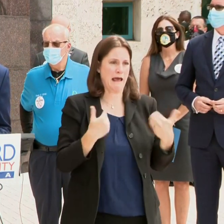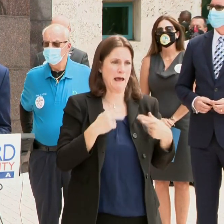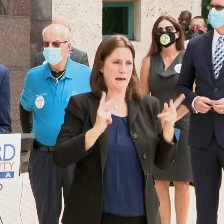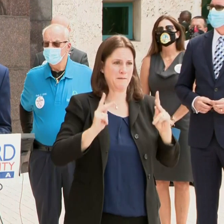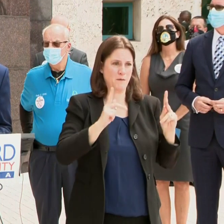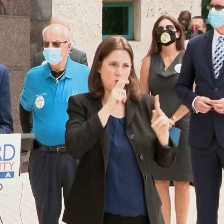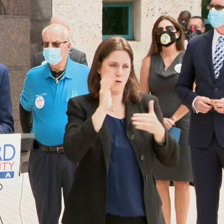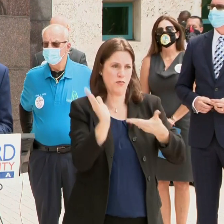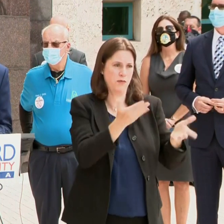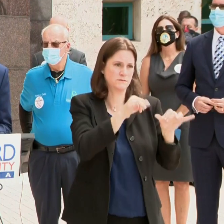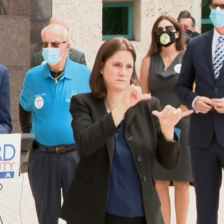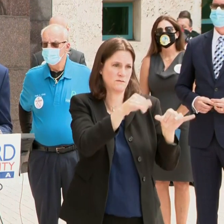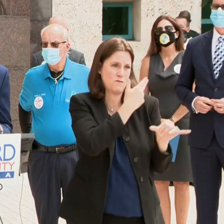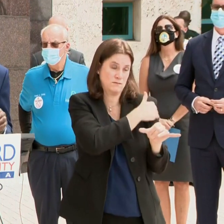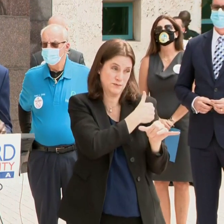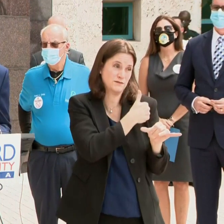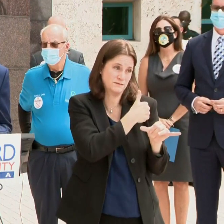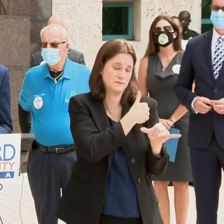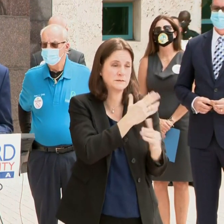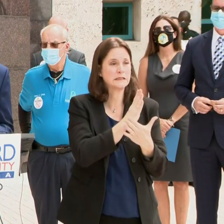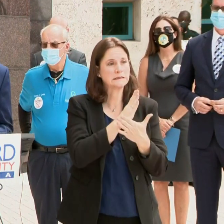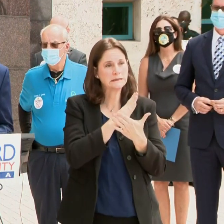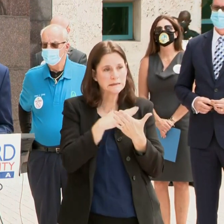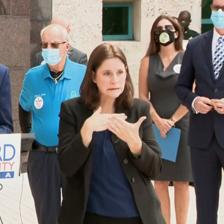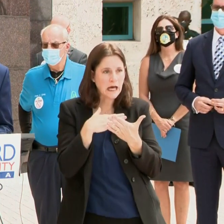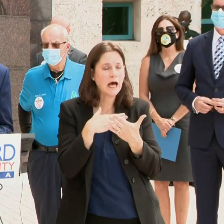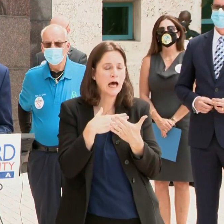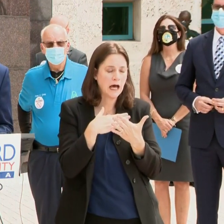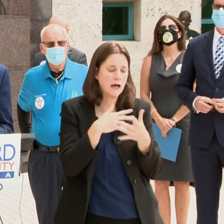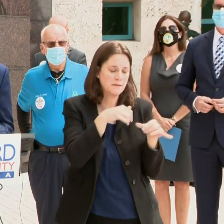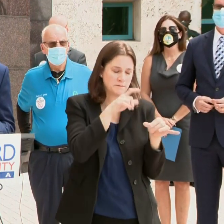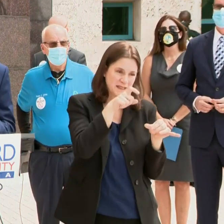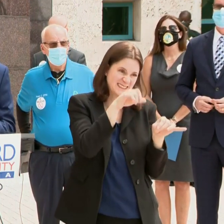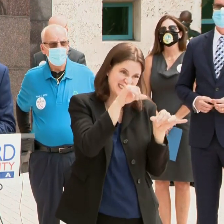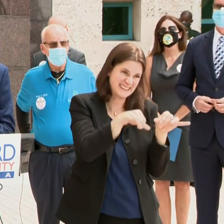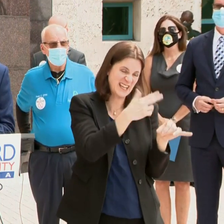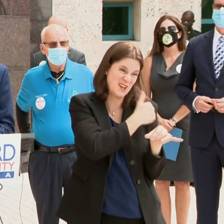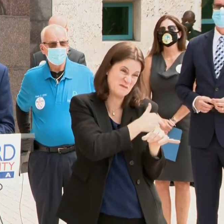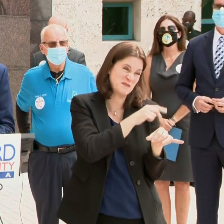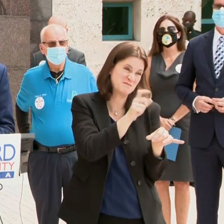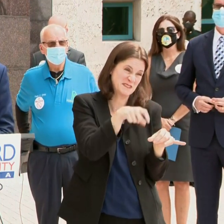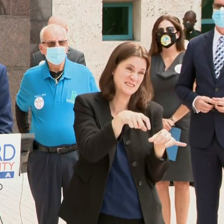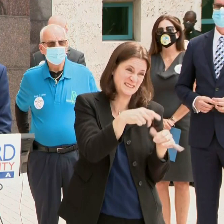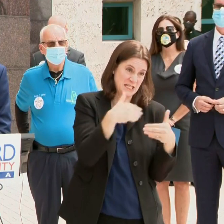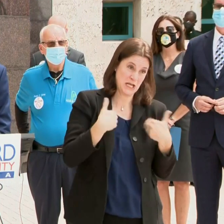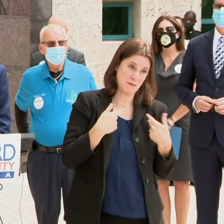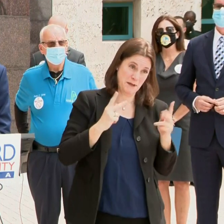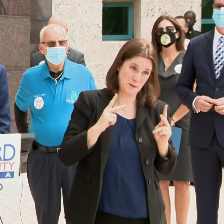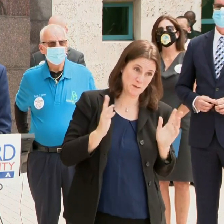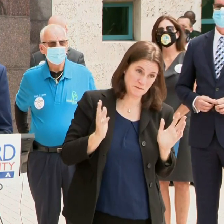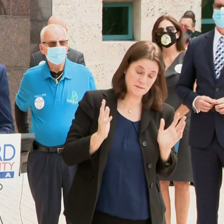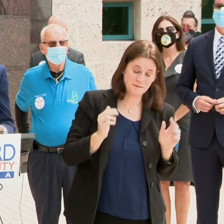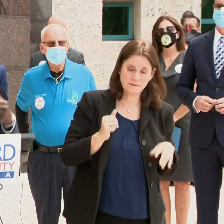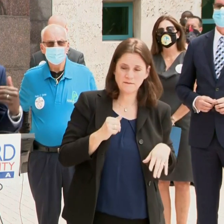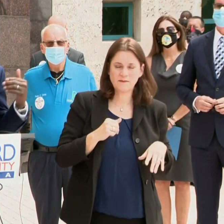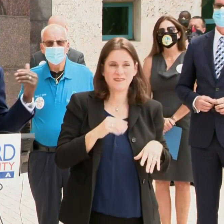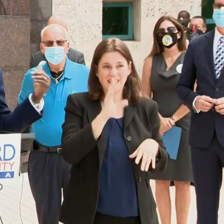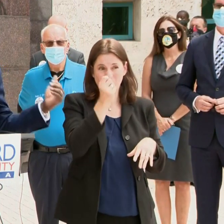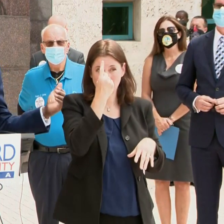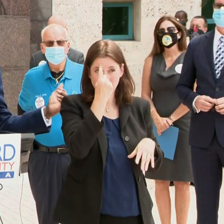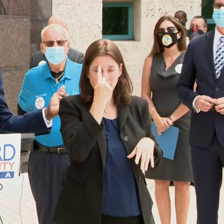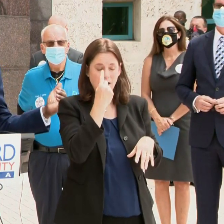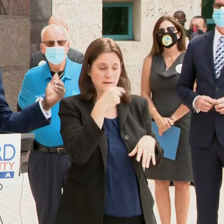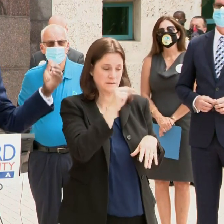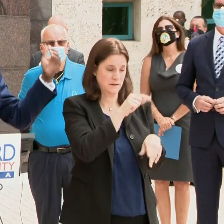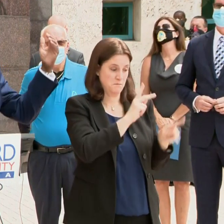people at this point in time. Yet, they're seeing some increase in hospitalization. And understand that there's a lag between the